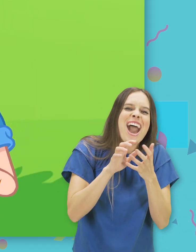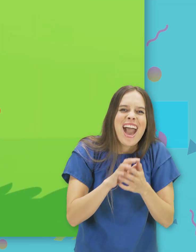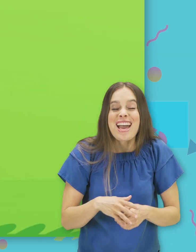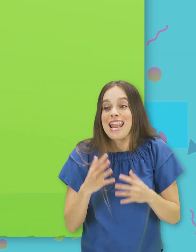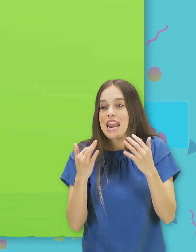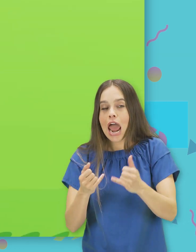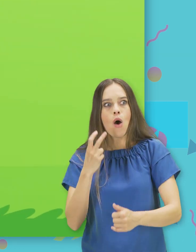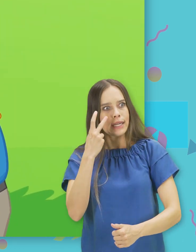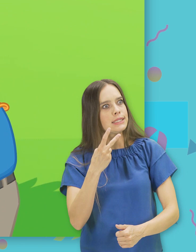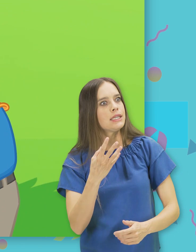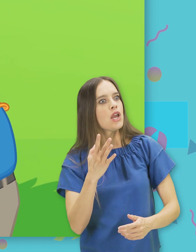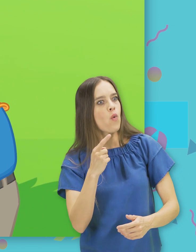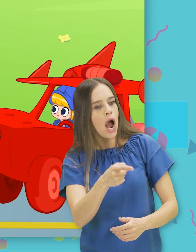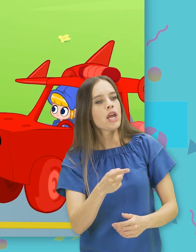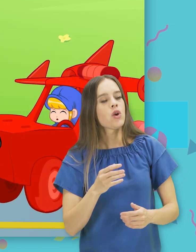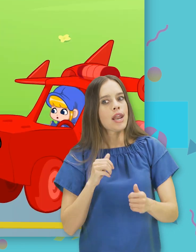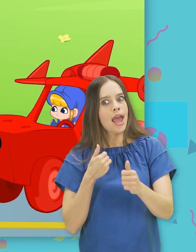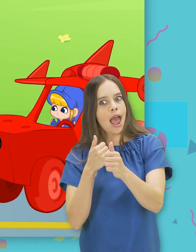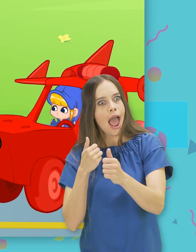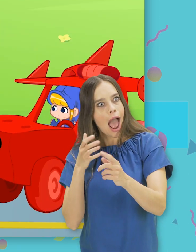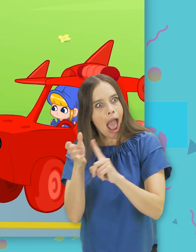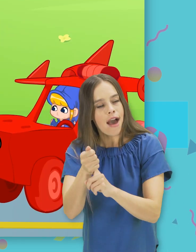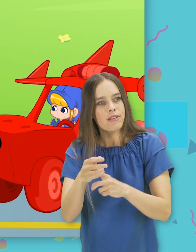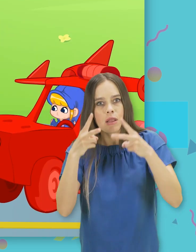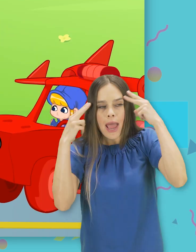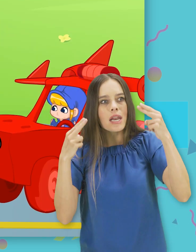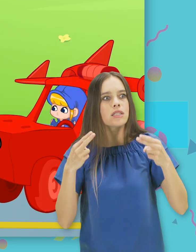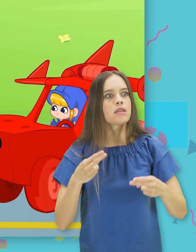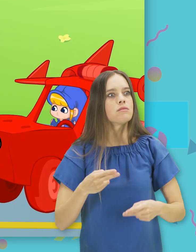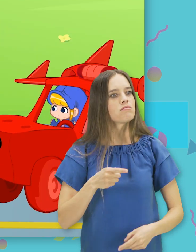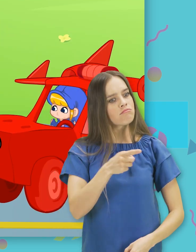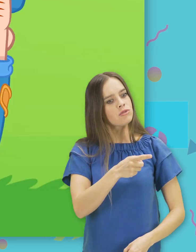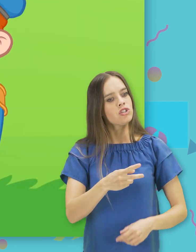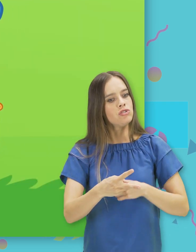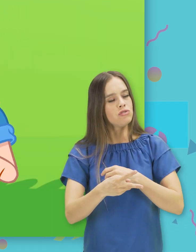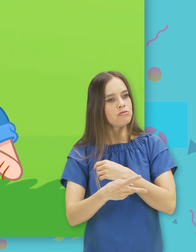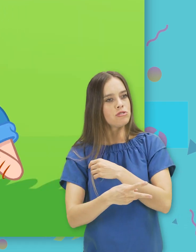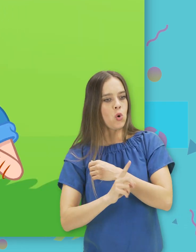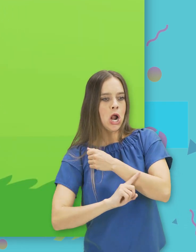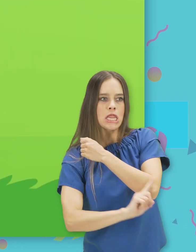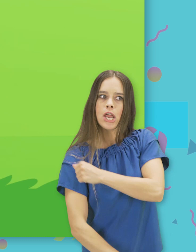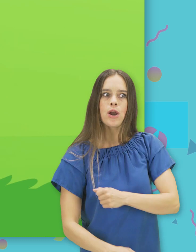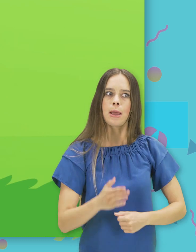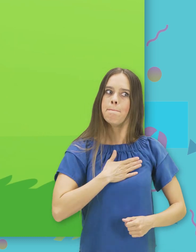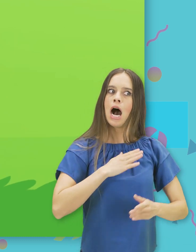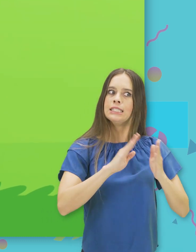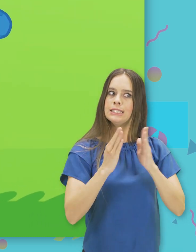act of littering. What? What? What? In my city. I will have to write you a ticket for that.